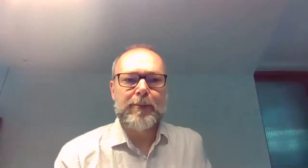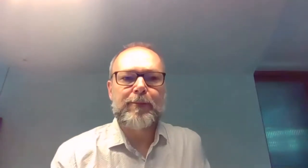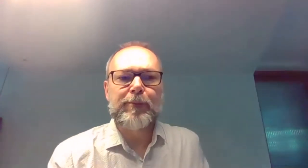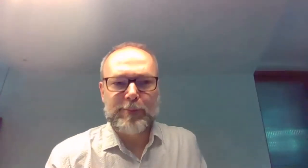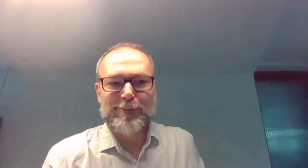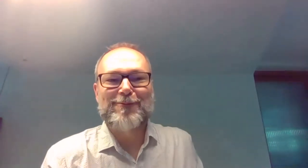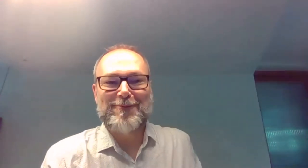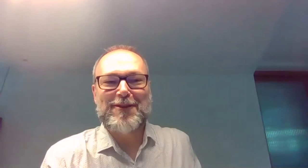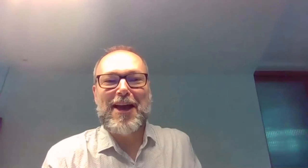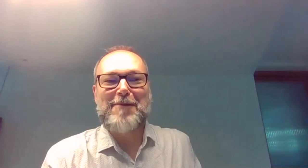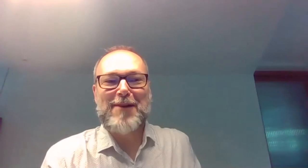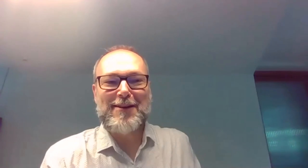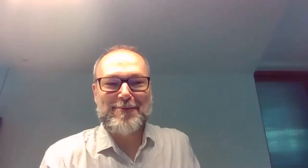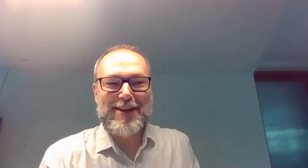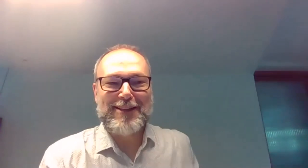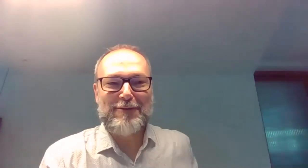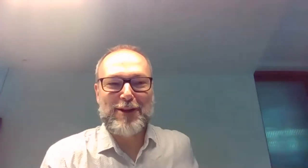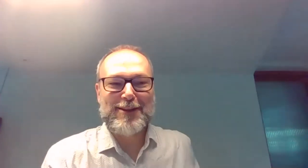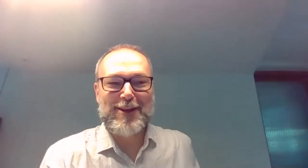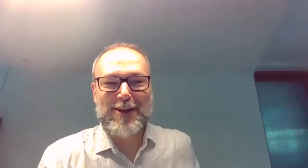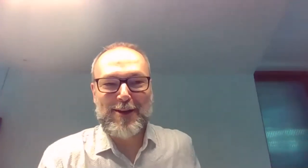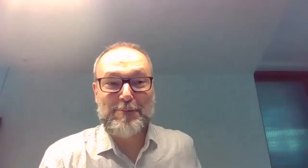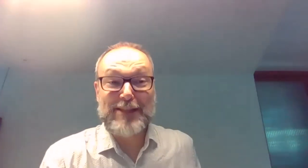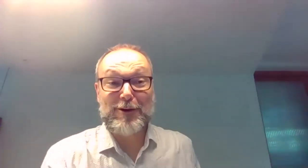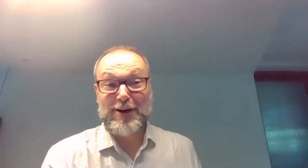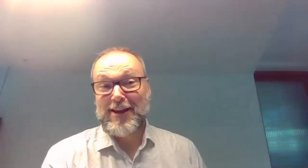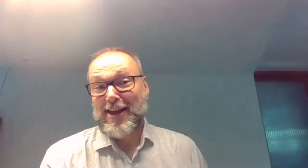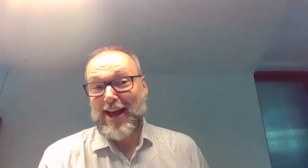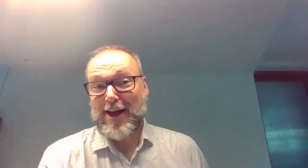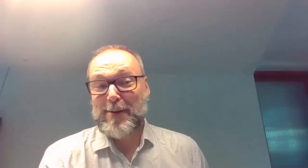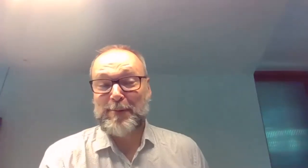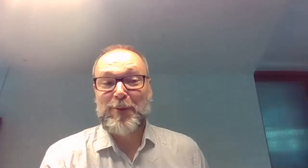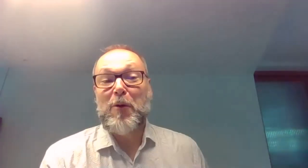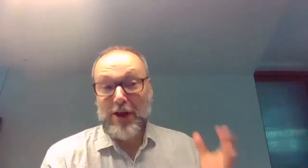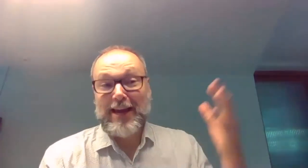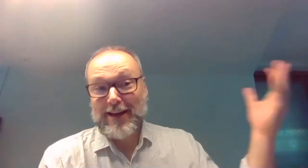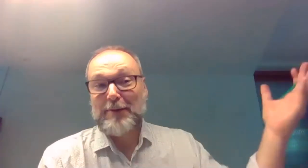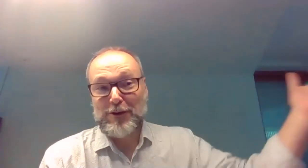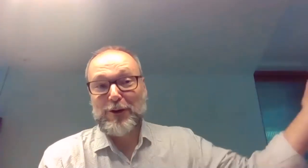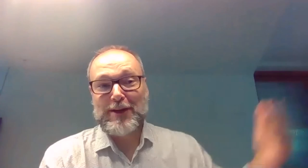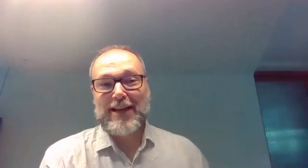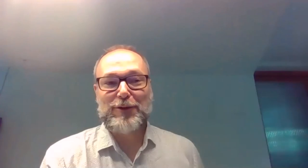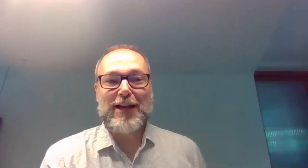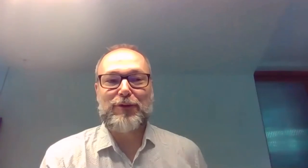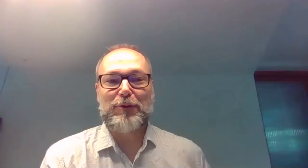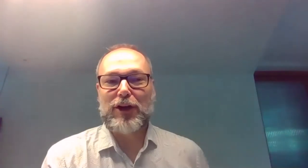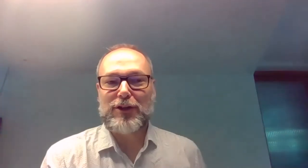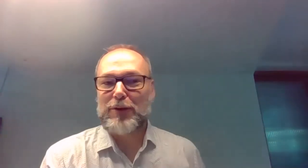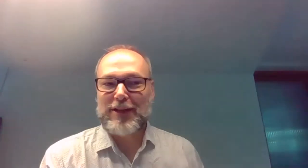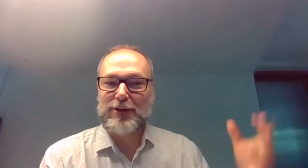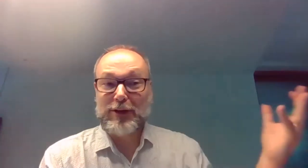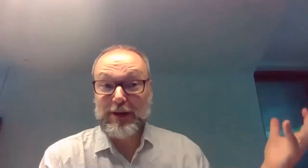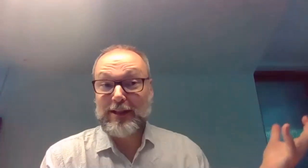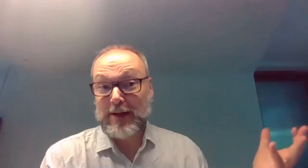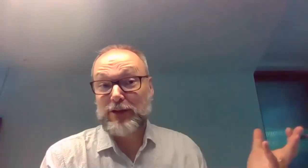Fair Trade Ireland. Yeah, my dear friend, Peter. Well, again, I mean, you always have to start from the